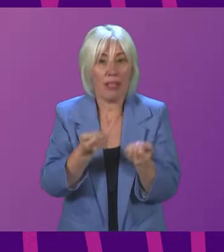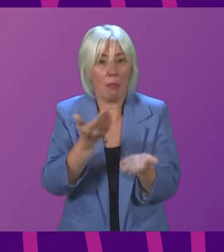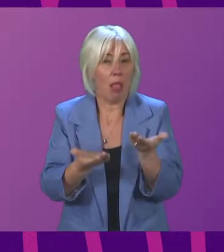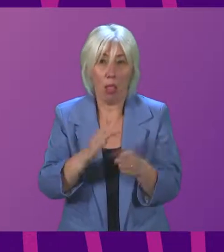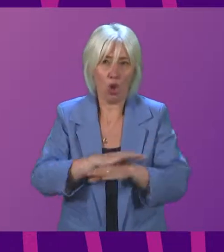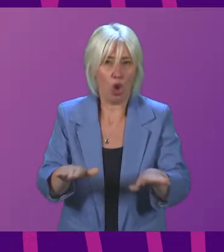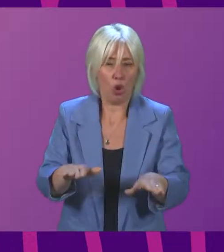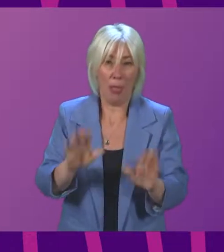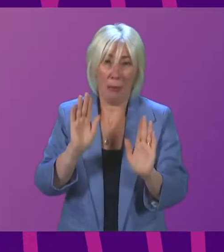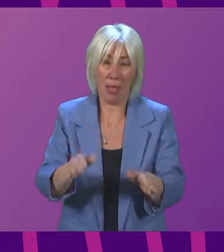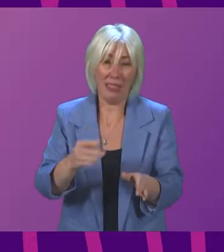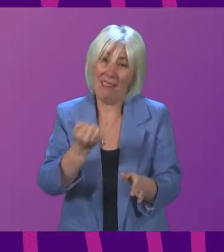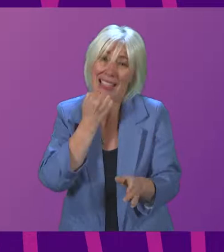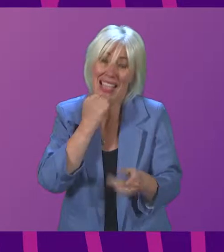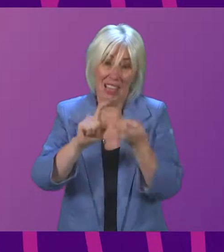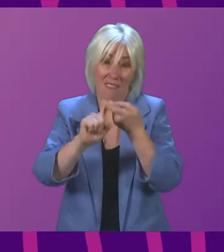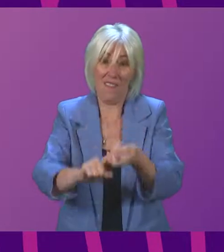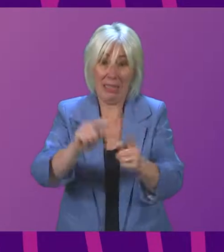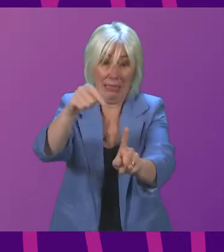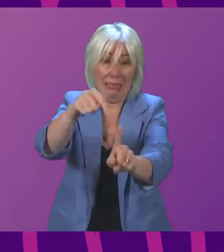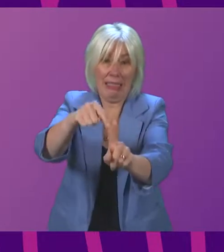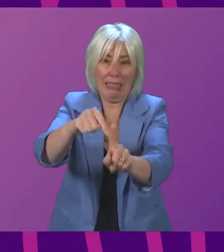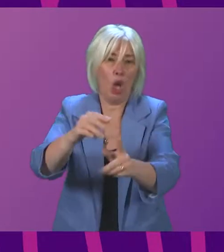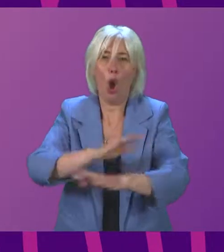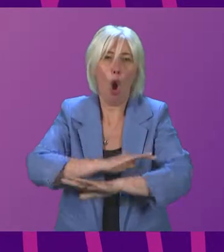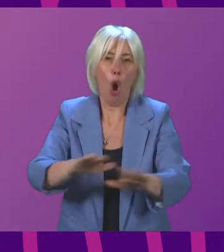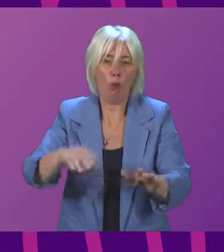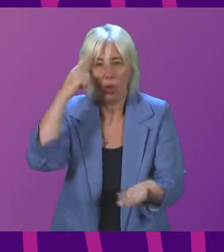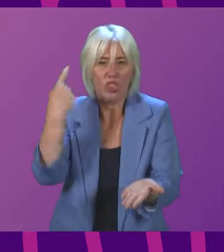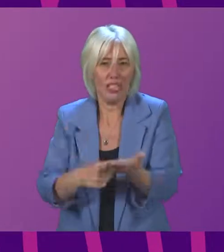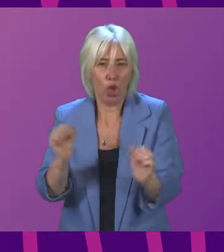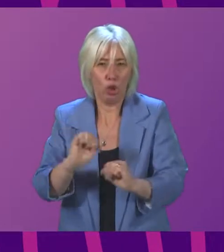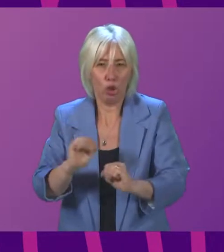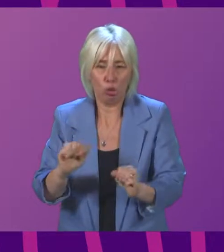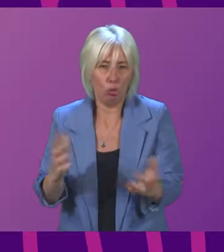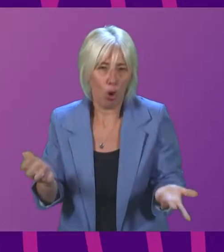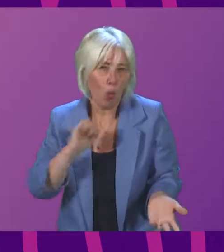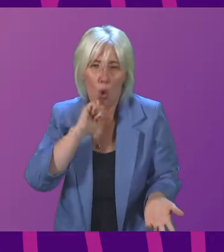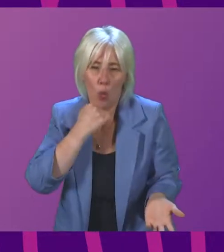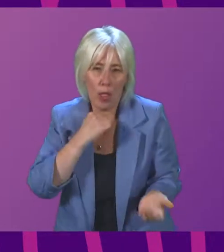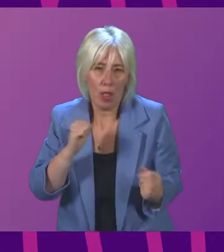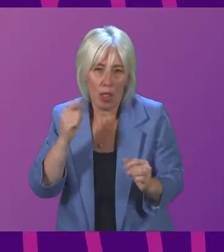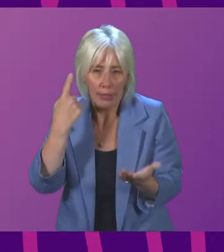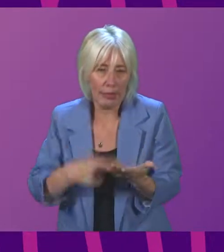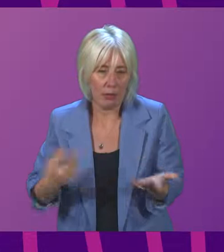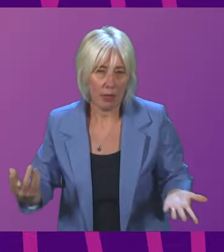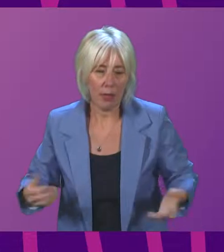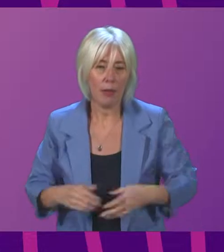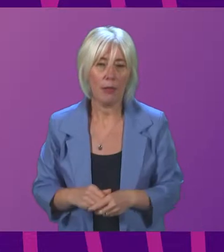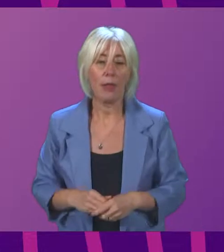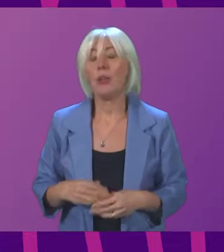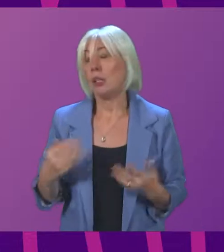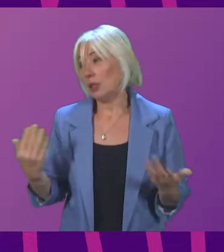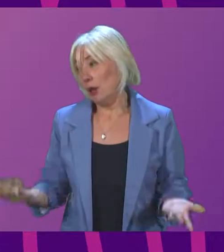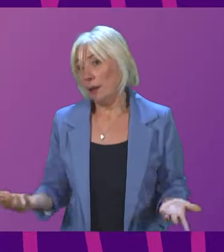at some point a date fixed by government, or are they simply not willing to make that decision? Cabinet Secretary. Well, can I say to